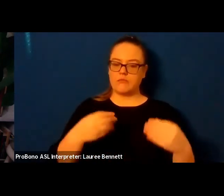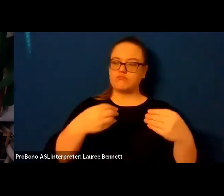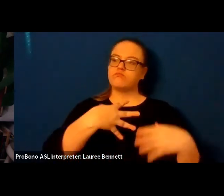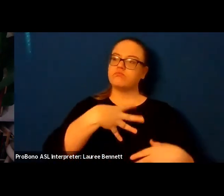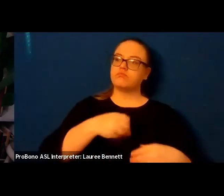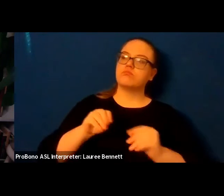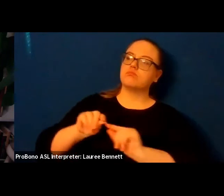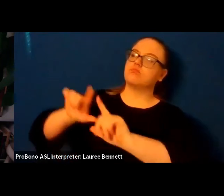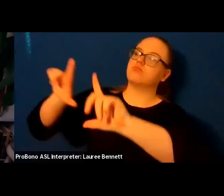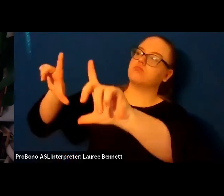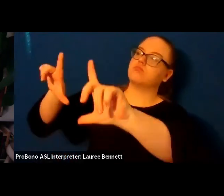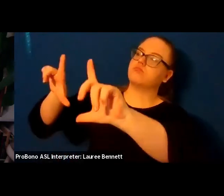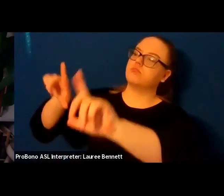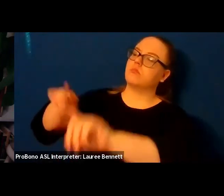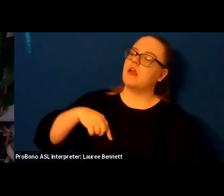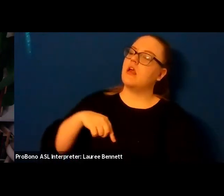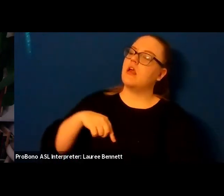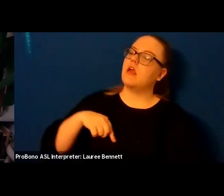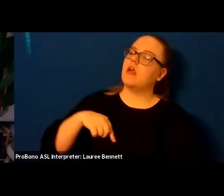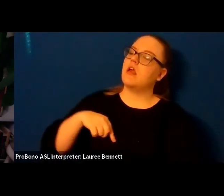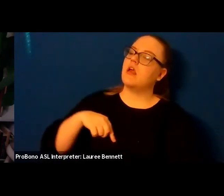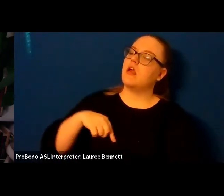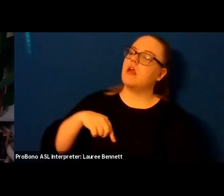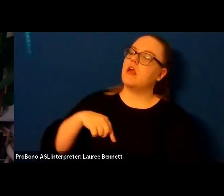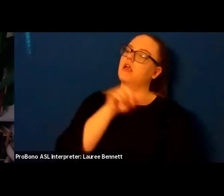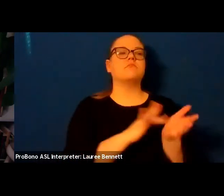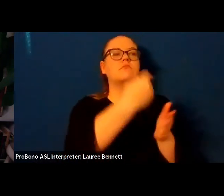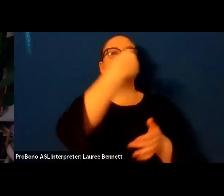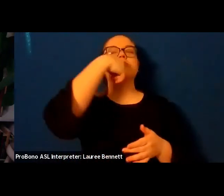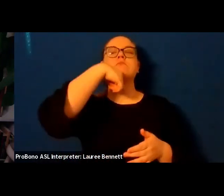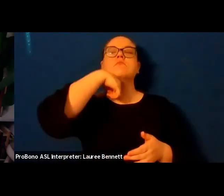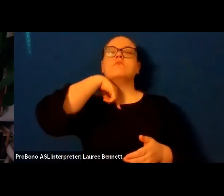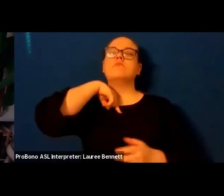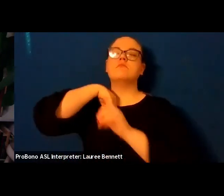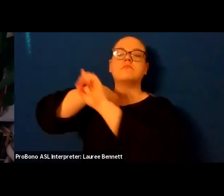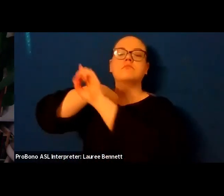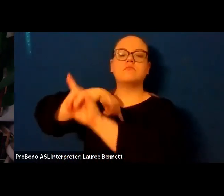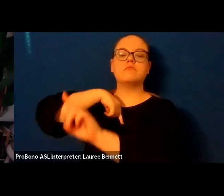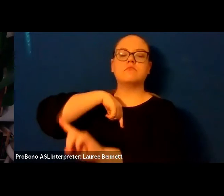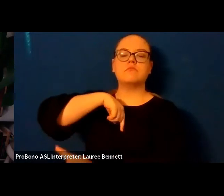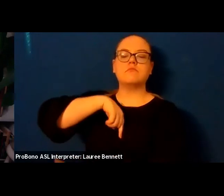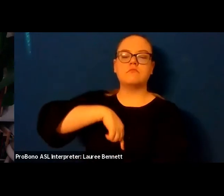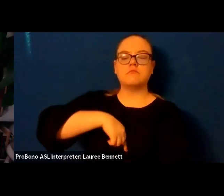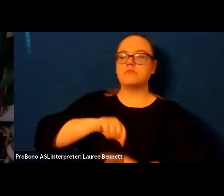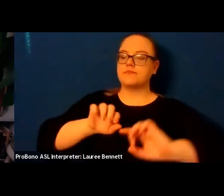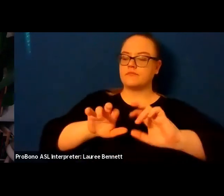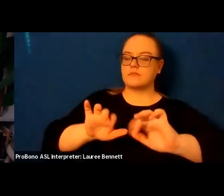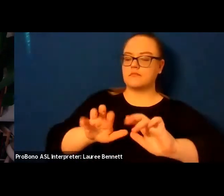through the deep woods of your body their keyboards click or branches in wind